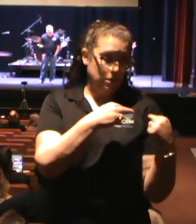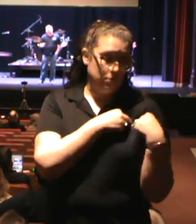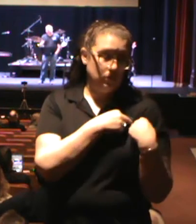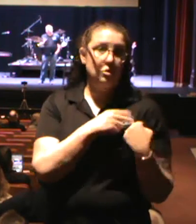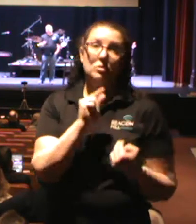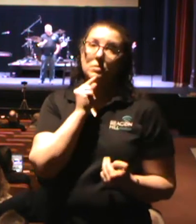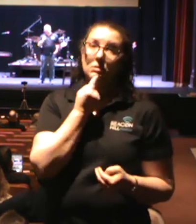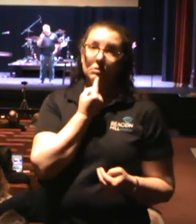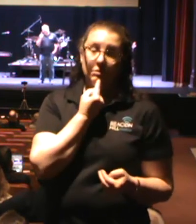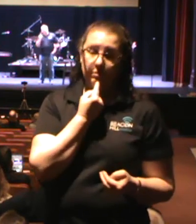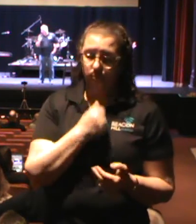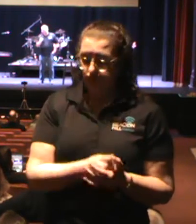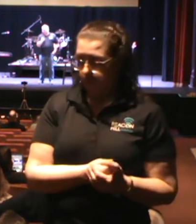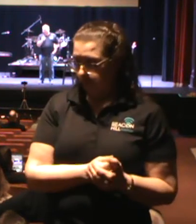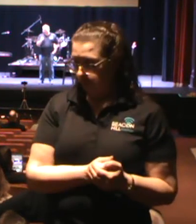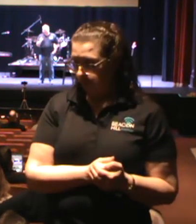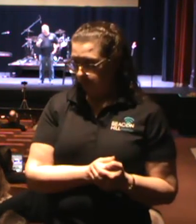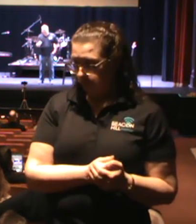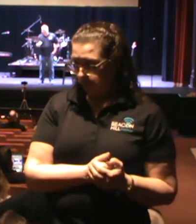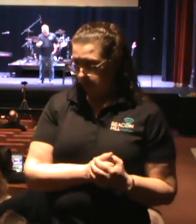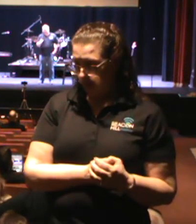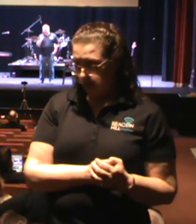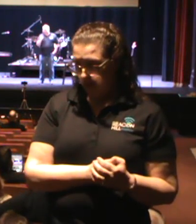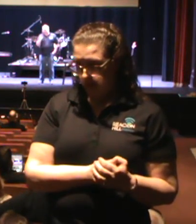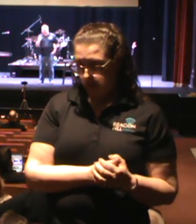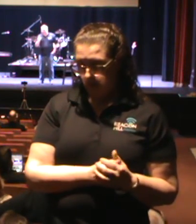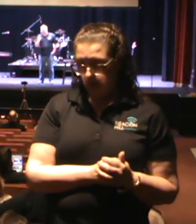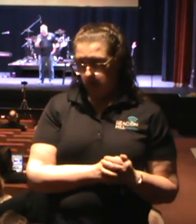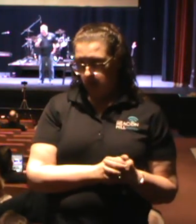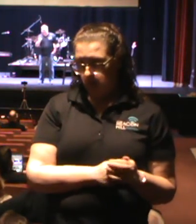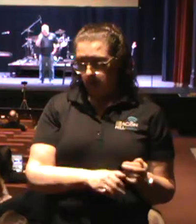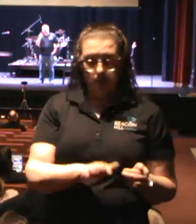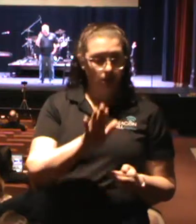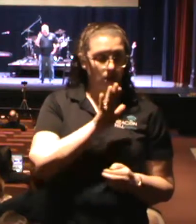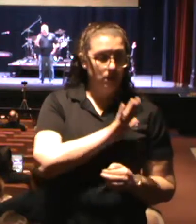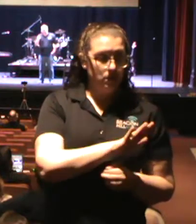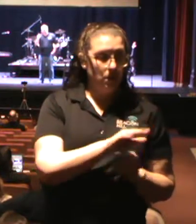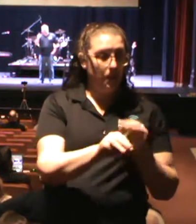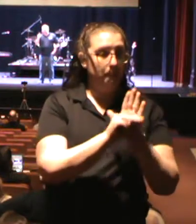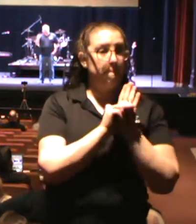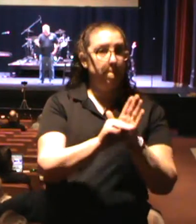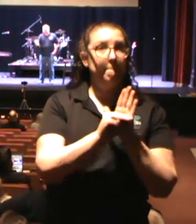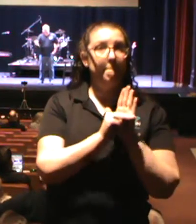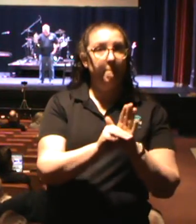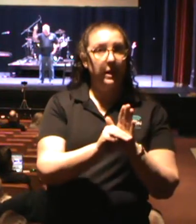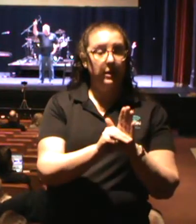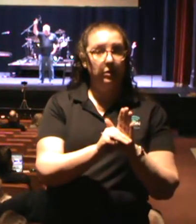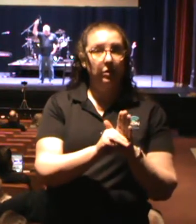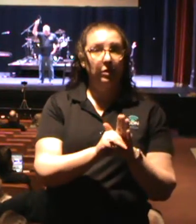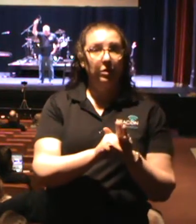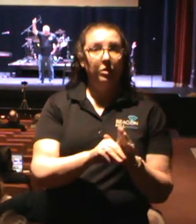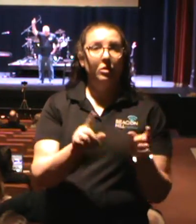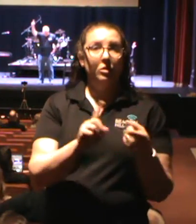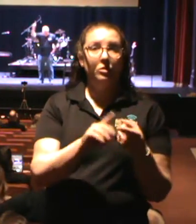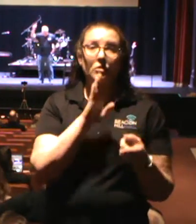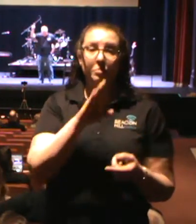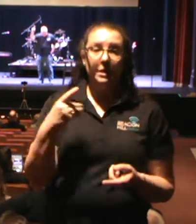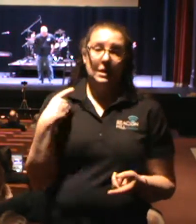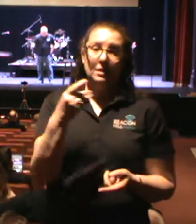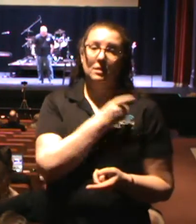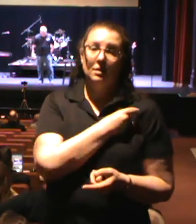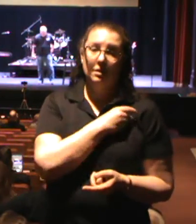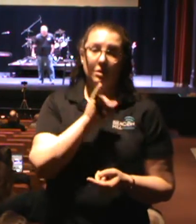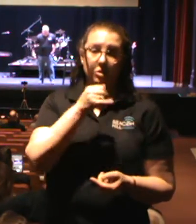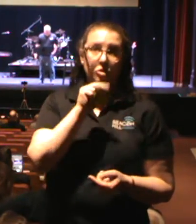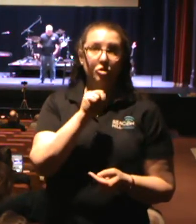the desire. I have told the deacons that their motto as being a deacon is John 3.30. That they must continually decrease so God can increase